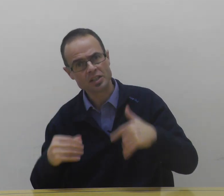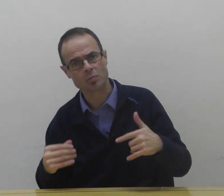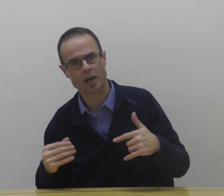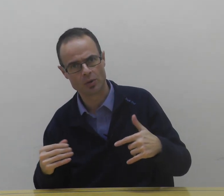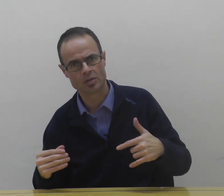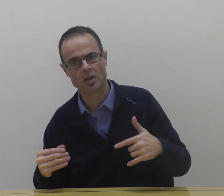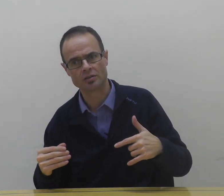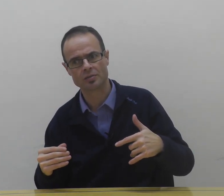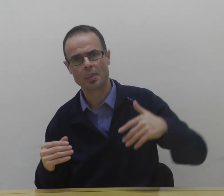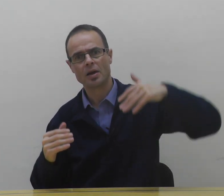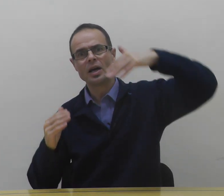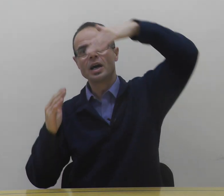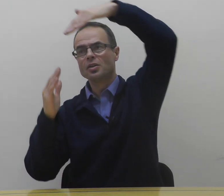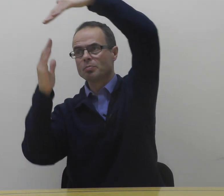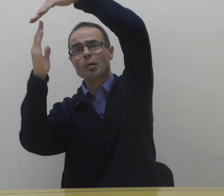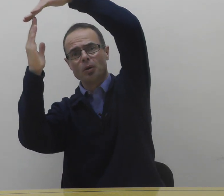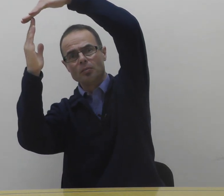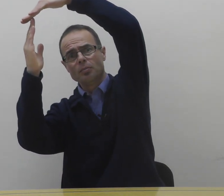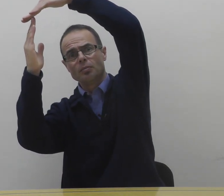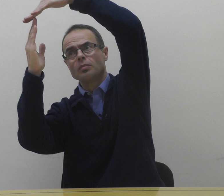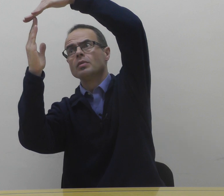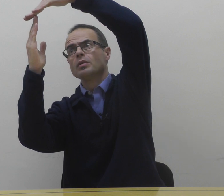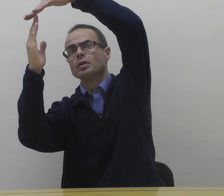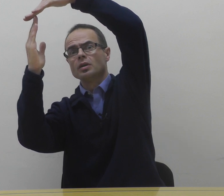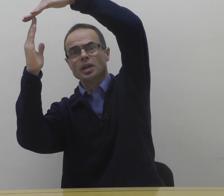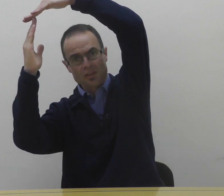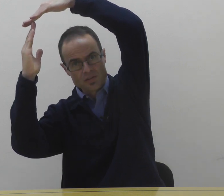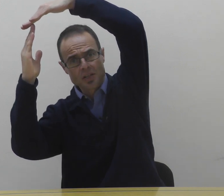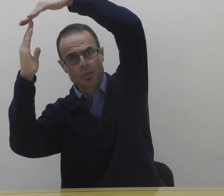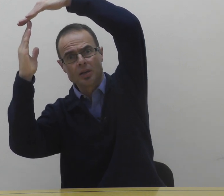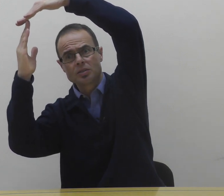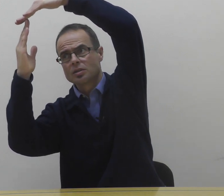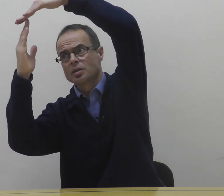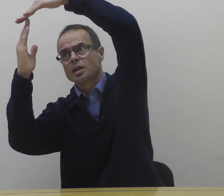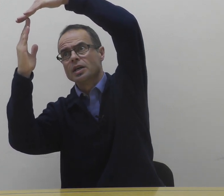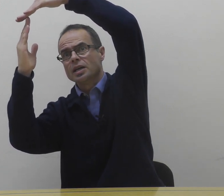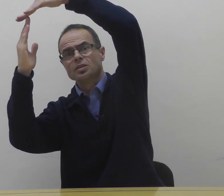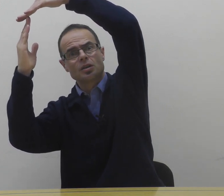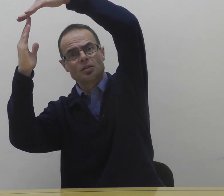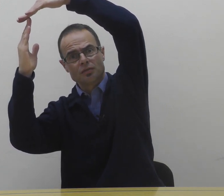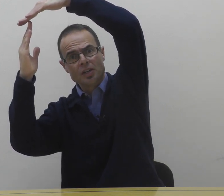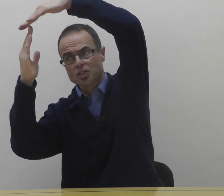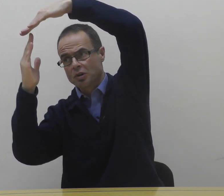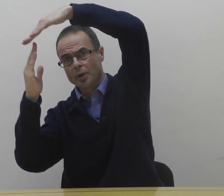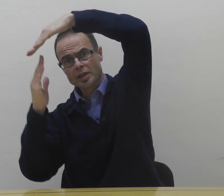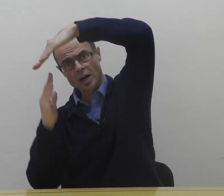interplay with itself. And the problem, in the first place, is the face is dropping down.